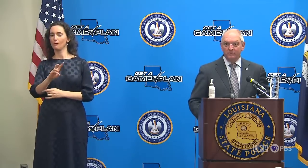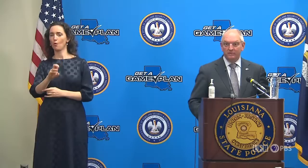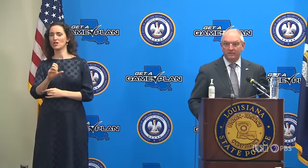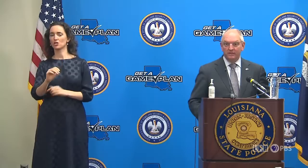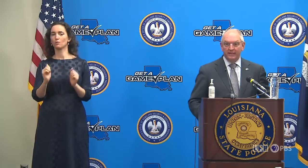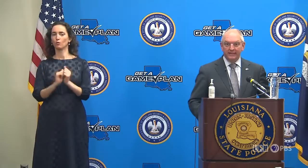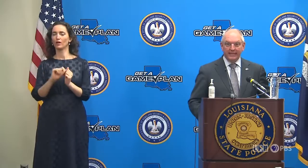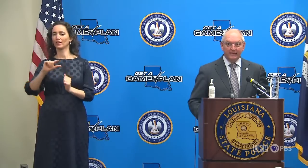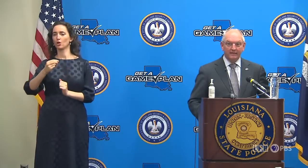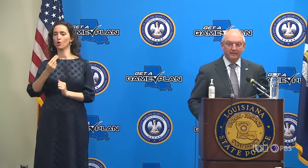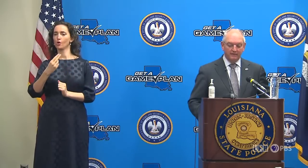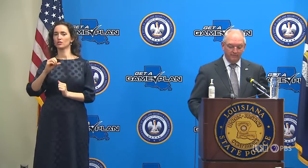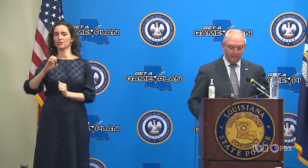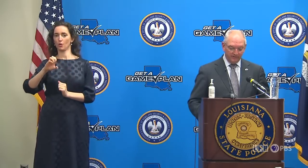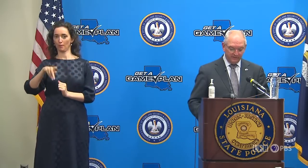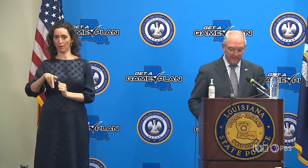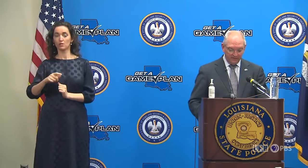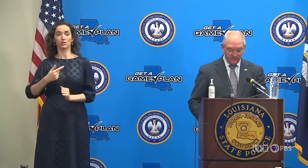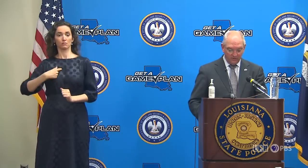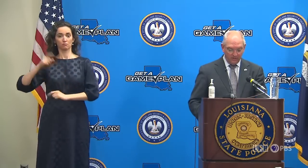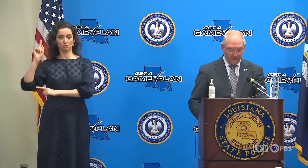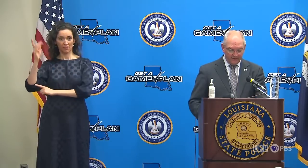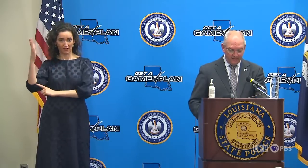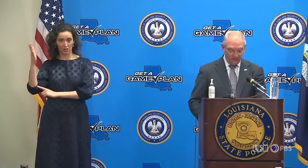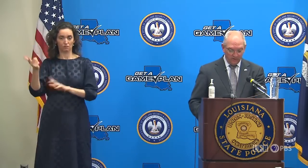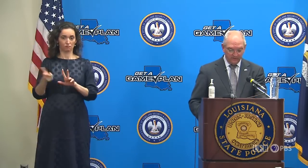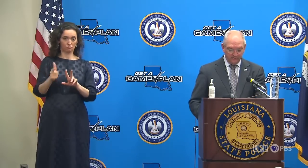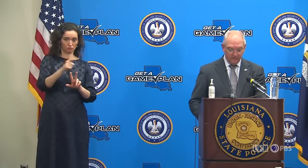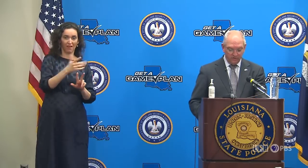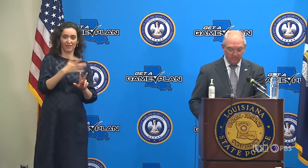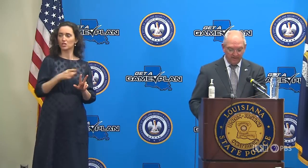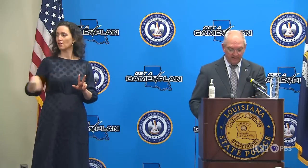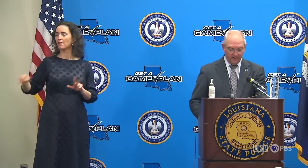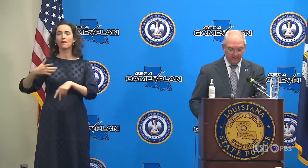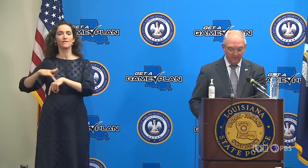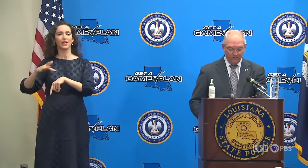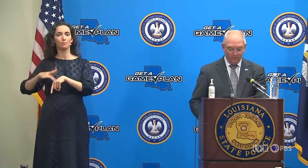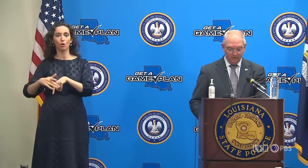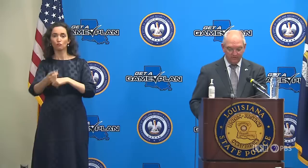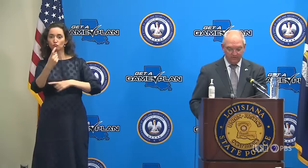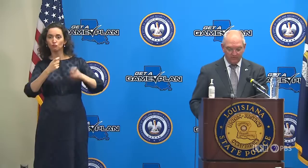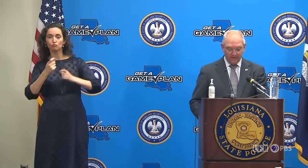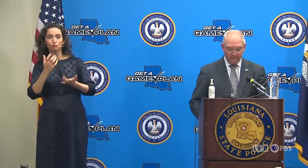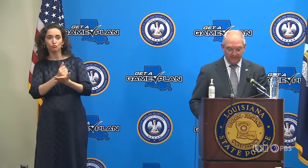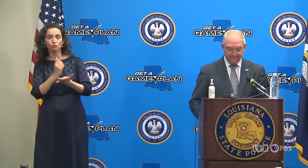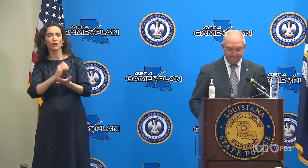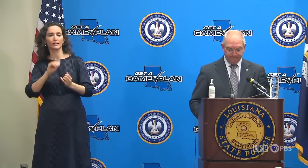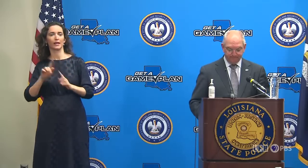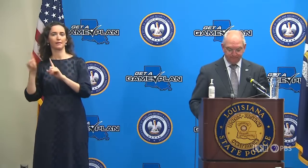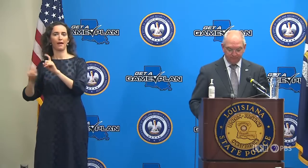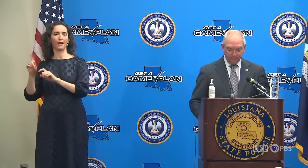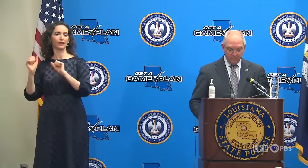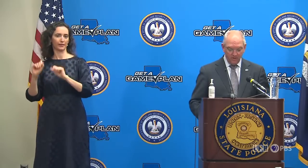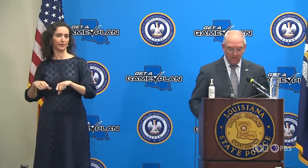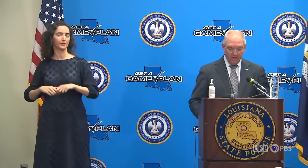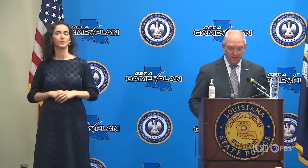available at the end of the presentation in order to take any questions that you might want to direct to them.